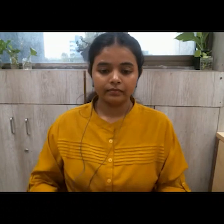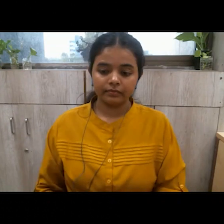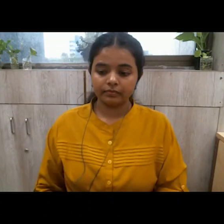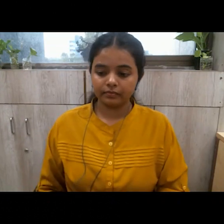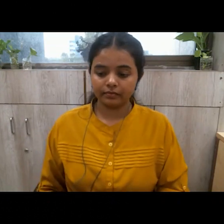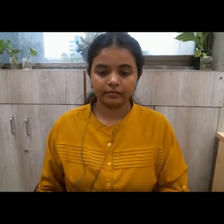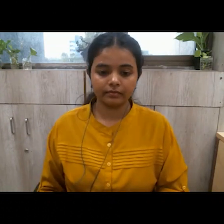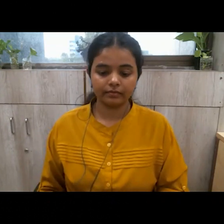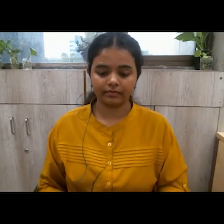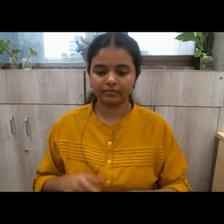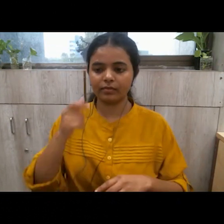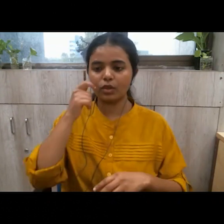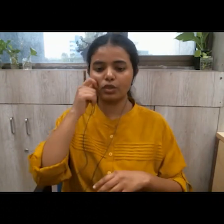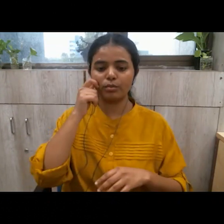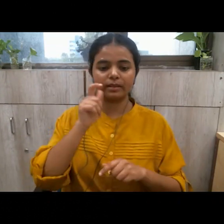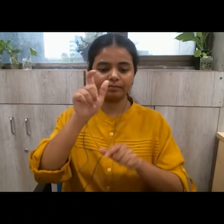this human society